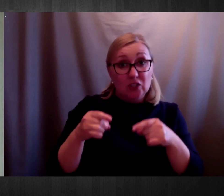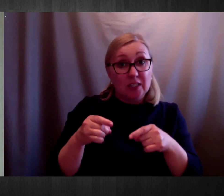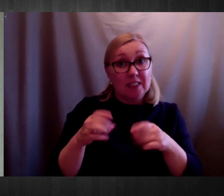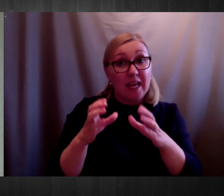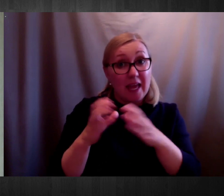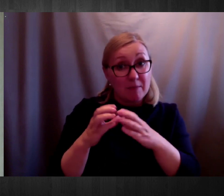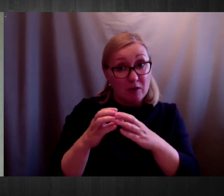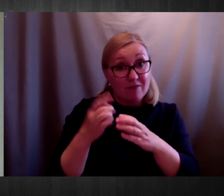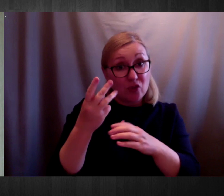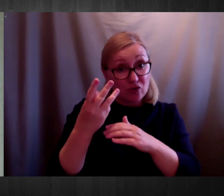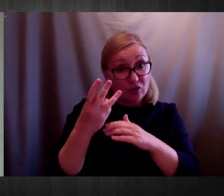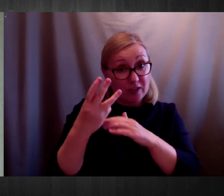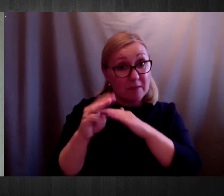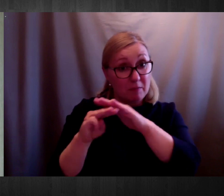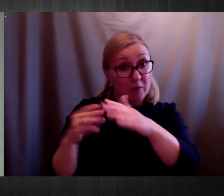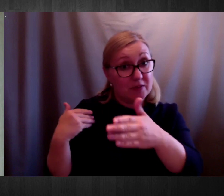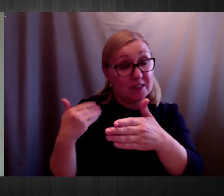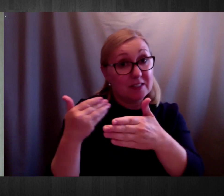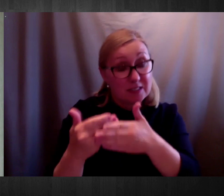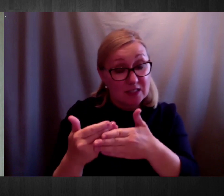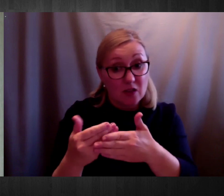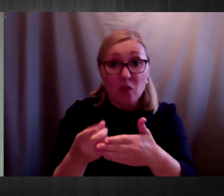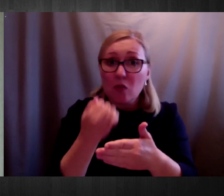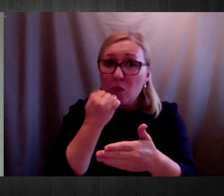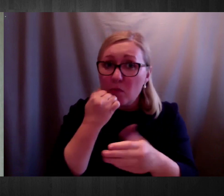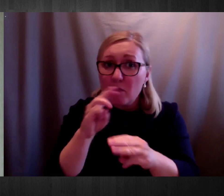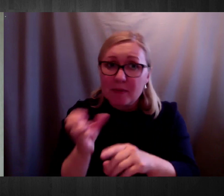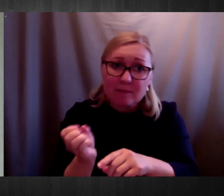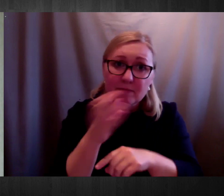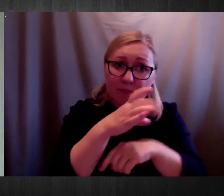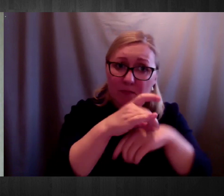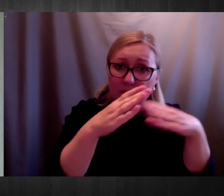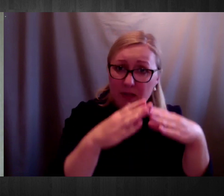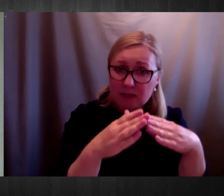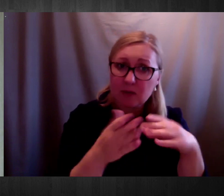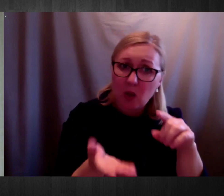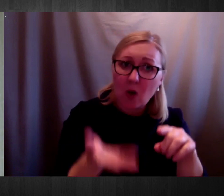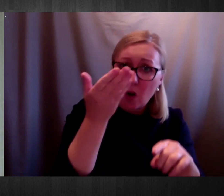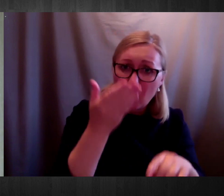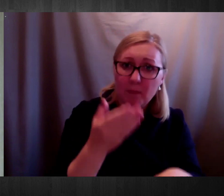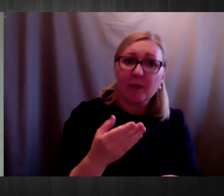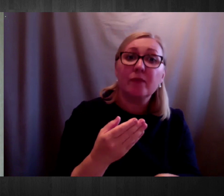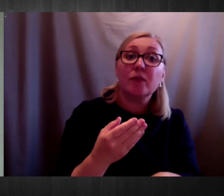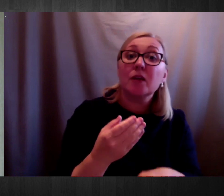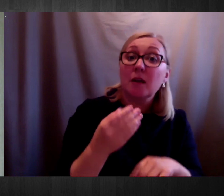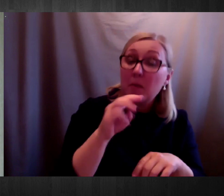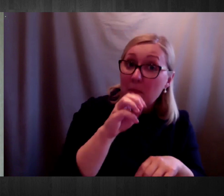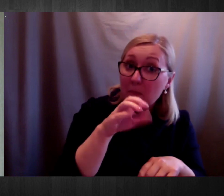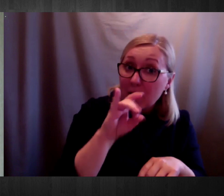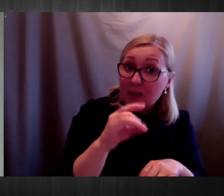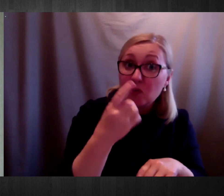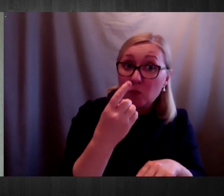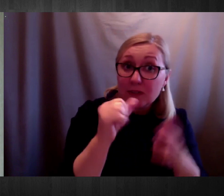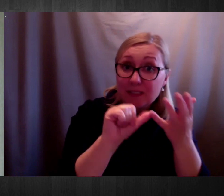Involuntary 163 in February, 146 in March and April of 168